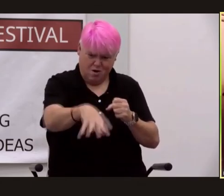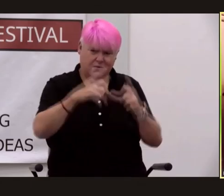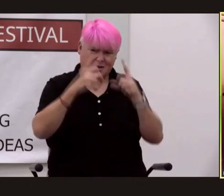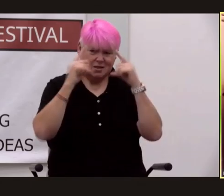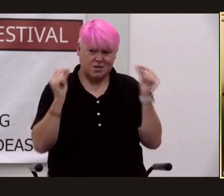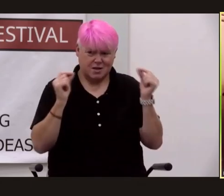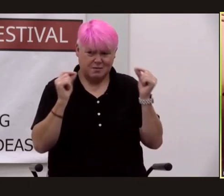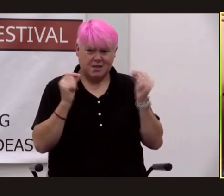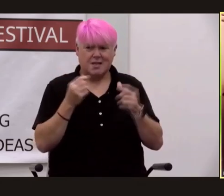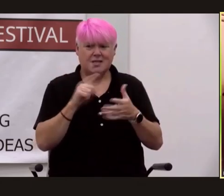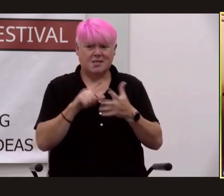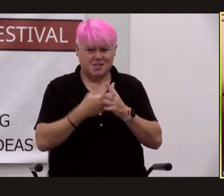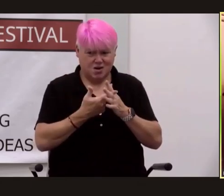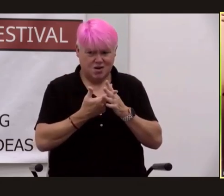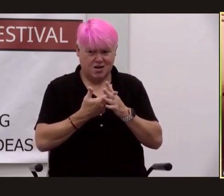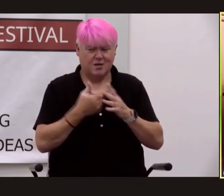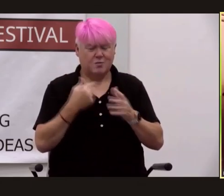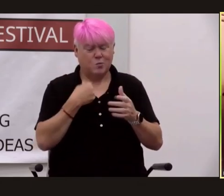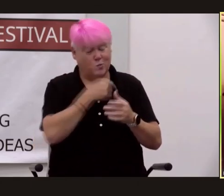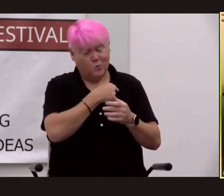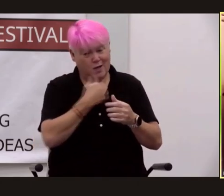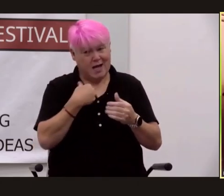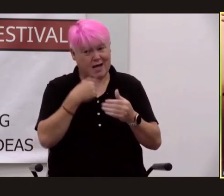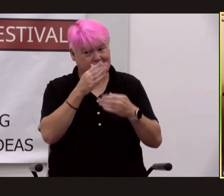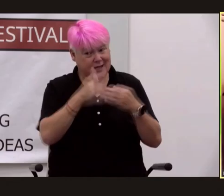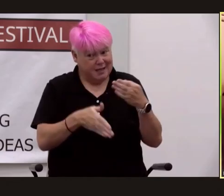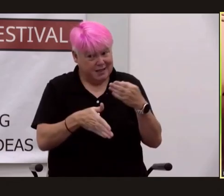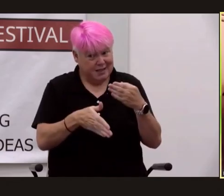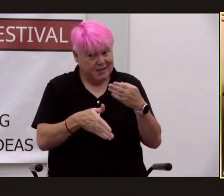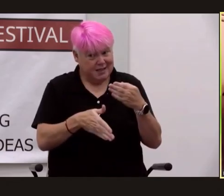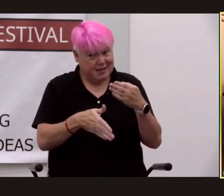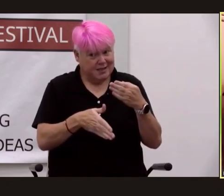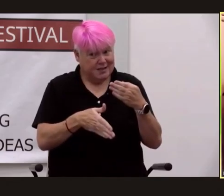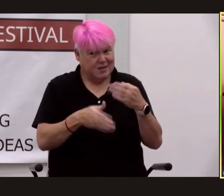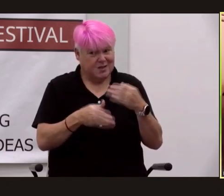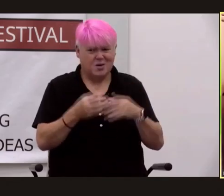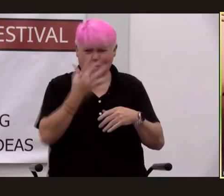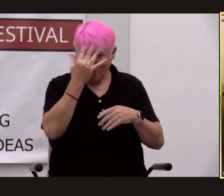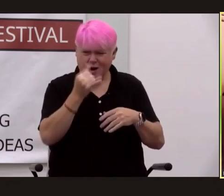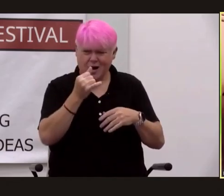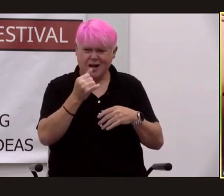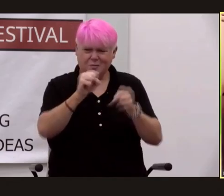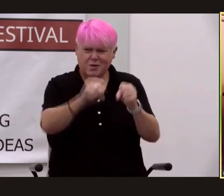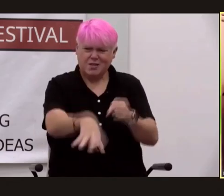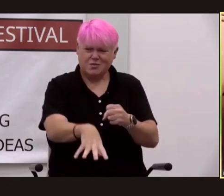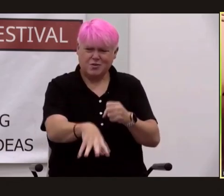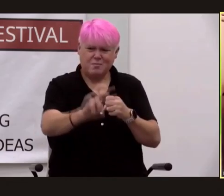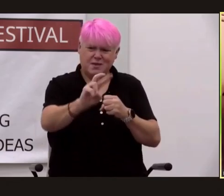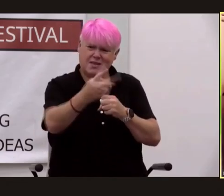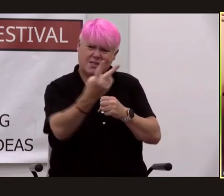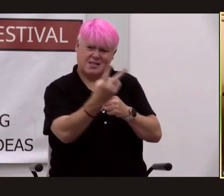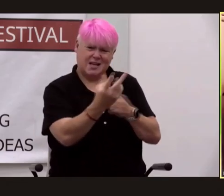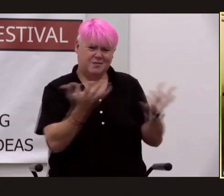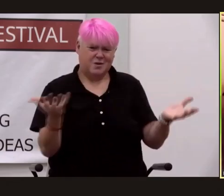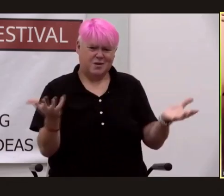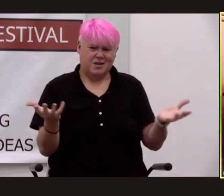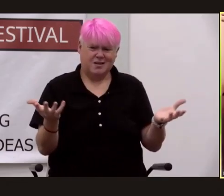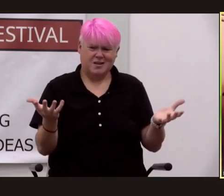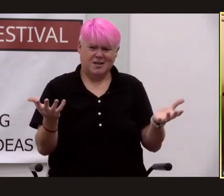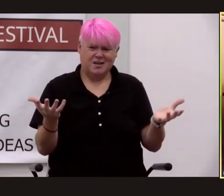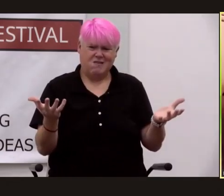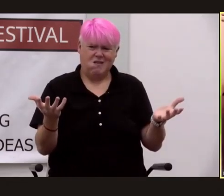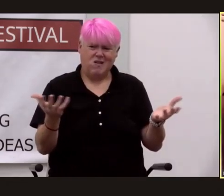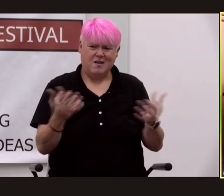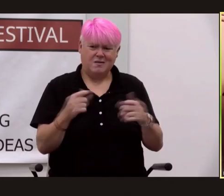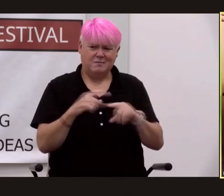in the pacific we had to end it why did we drop a second one and teller knew well to test both bomb designs but